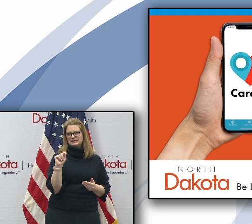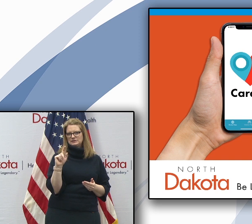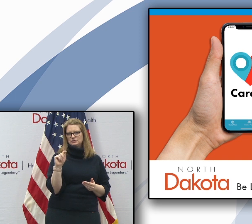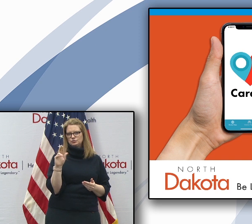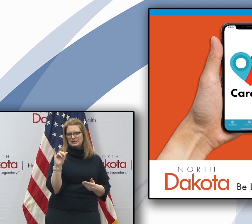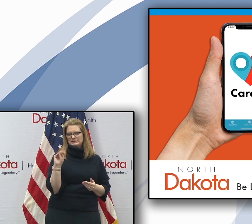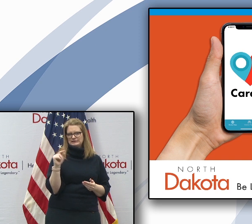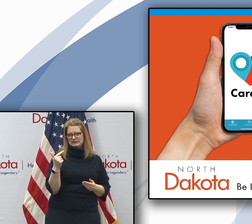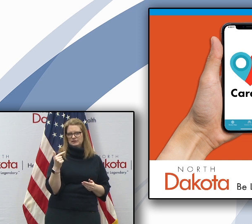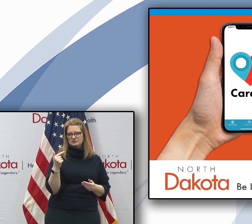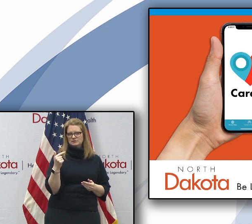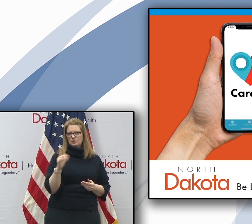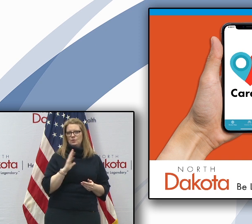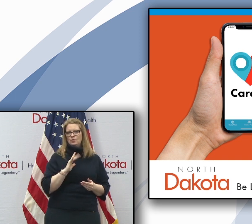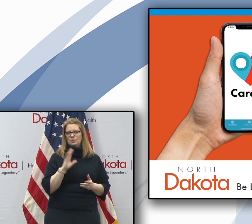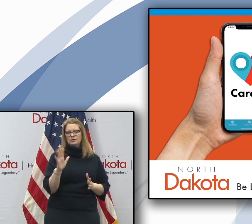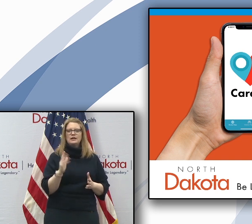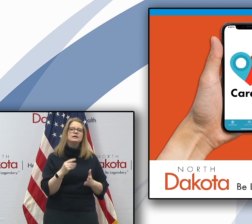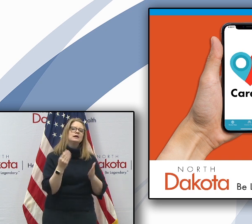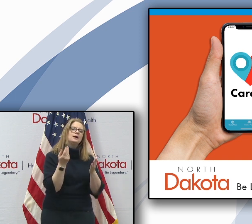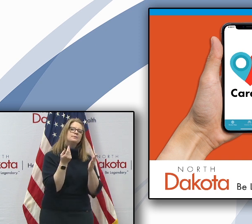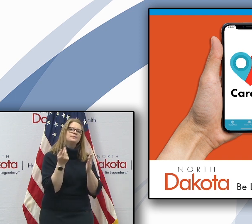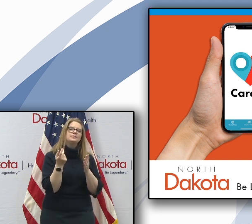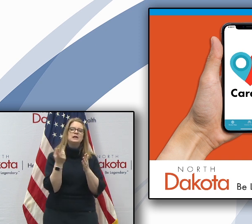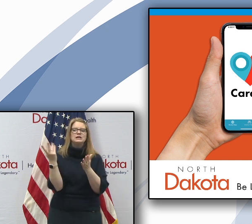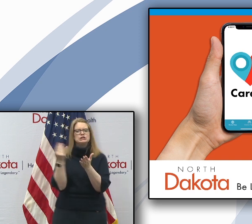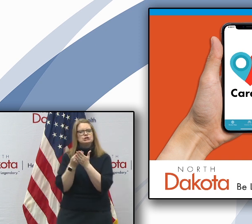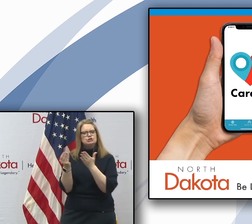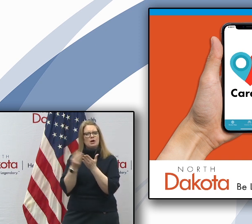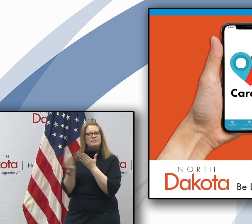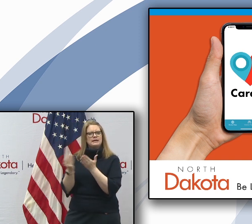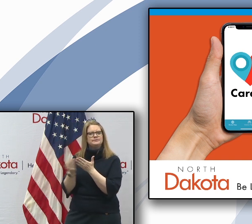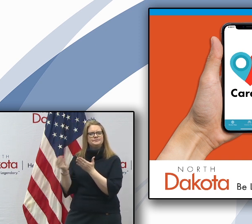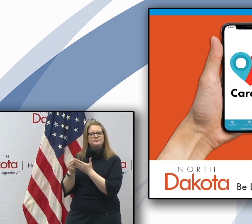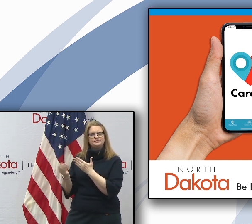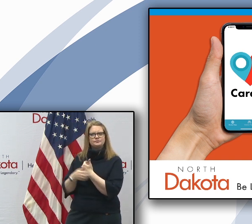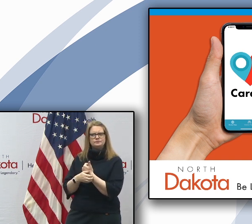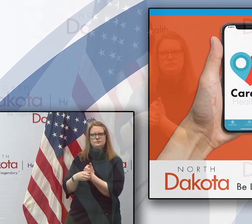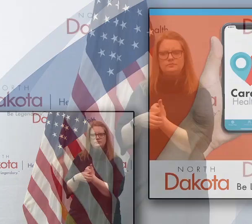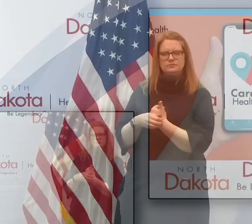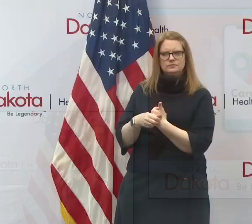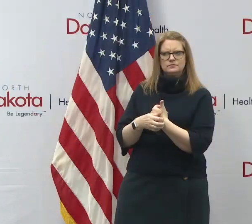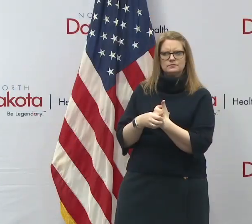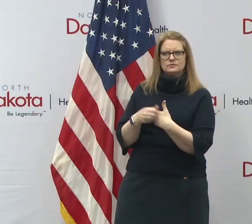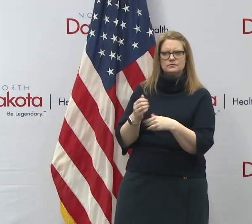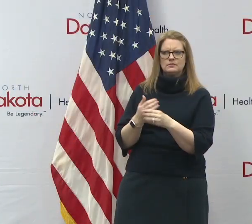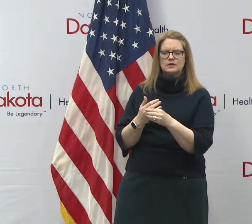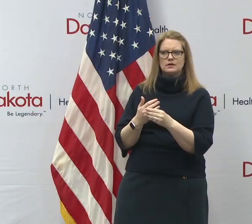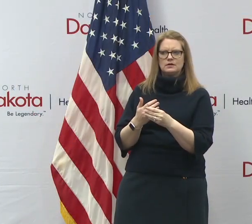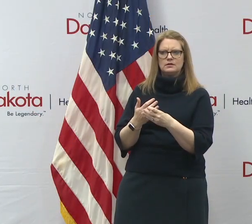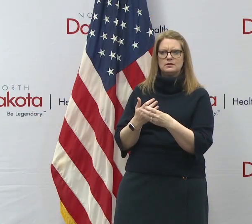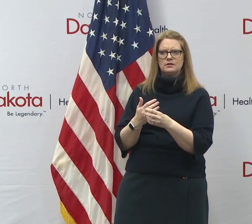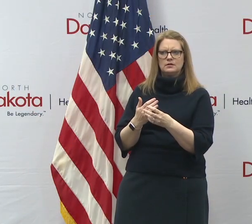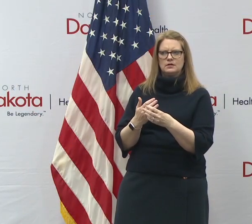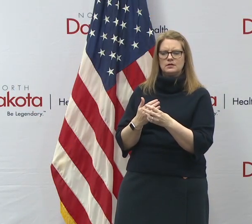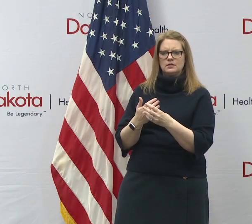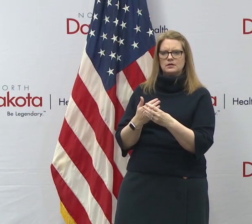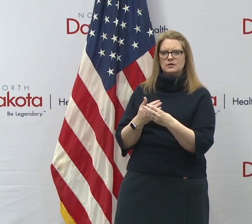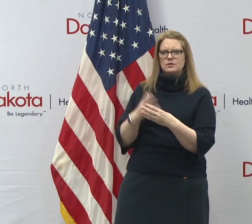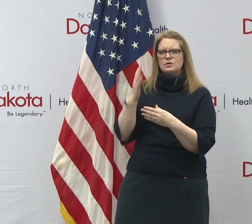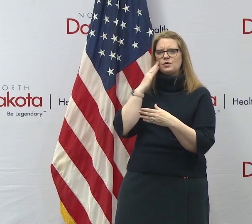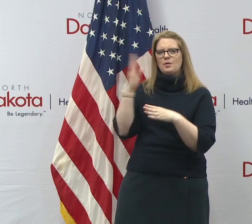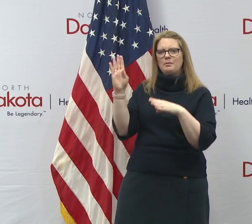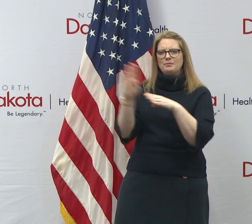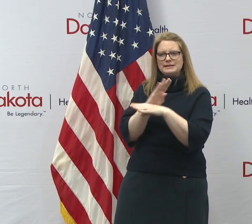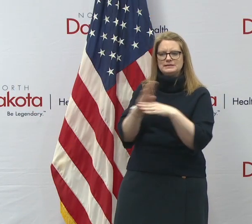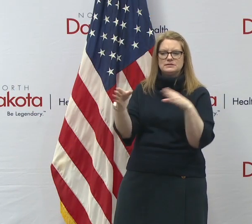relative to, uh, shopping practices. Uh, one of the things that we've talked about again, uh, we know that, uh, that business